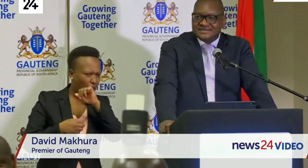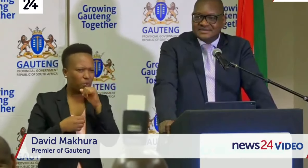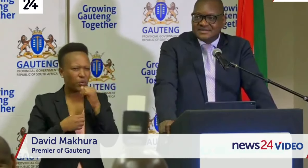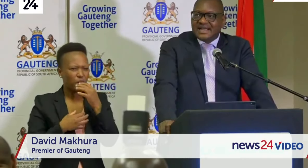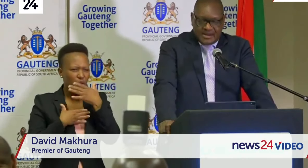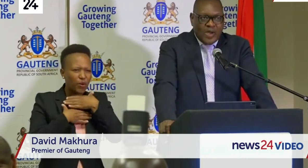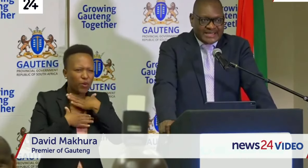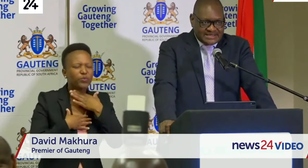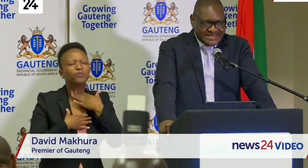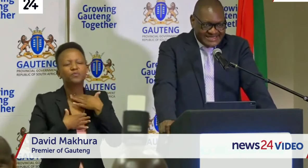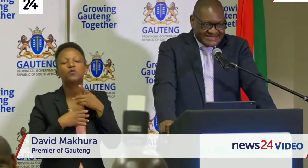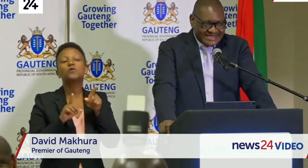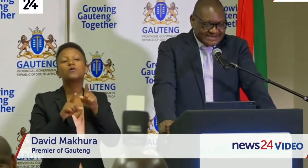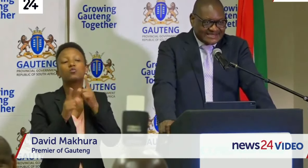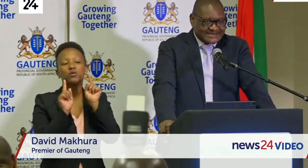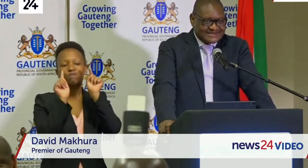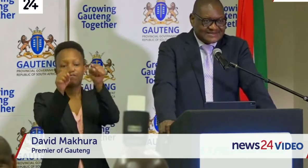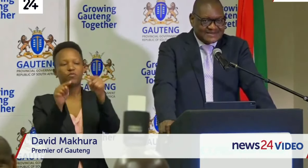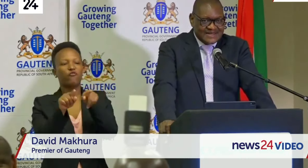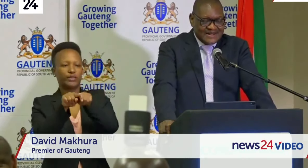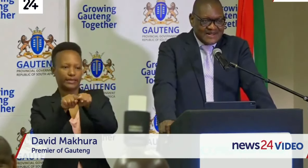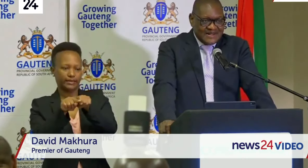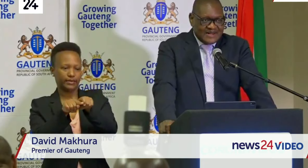and were indeed tested.